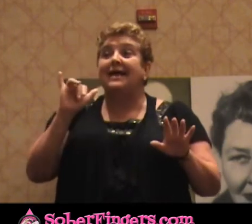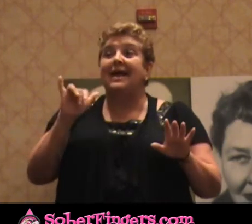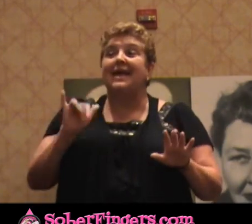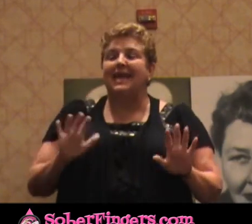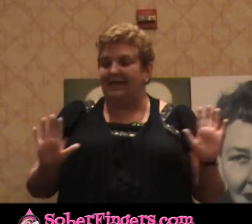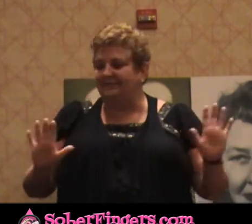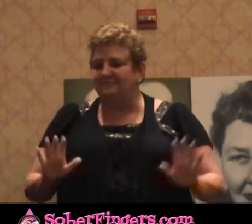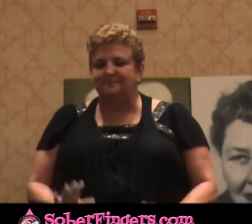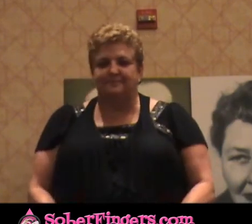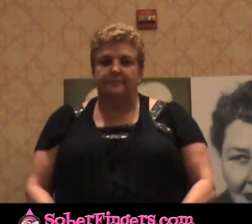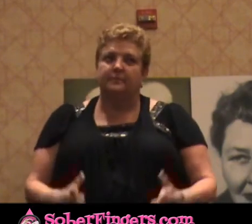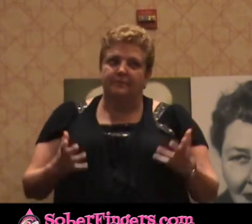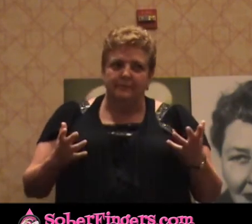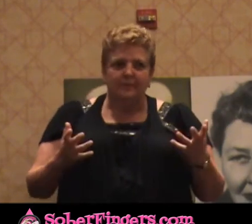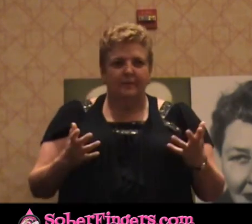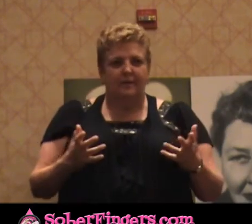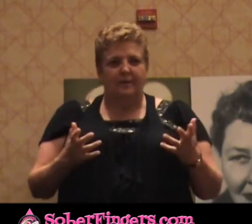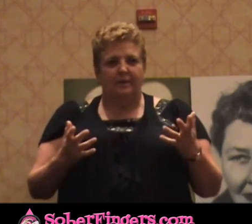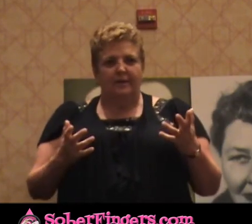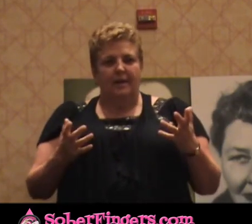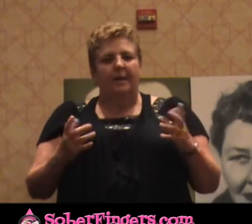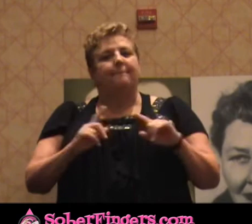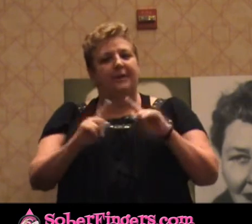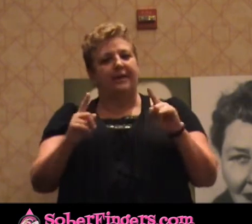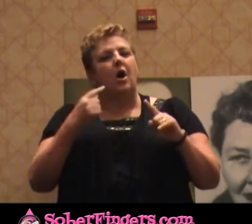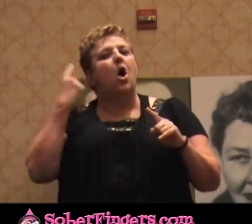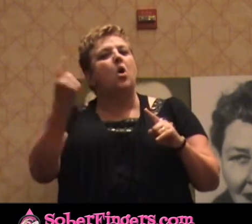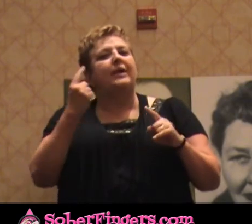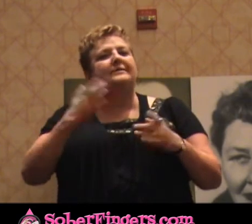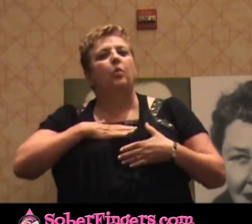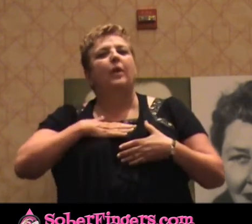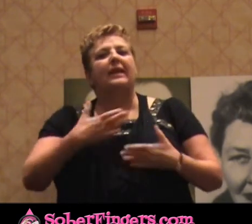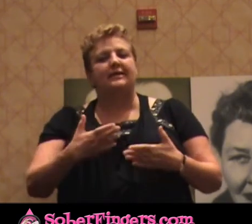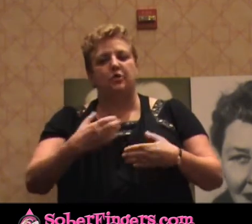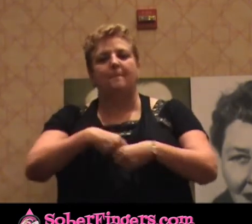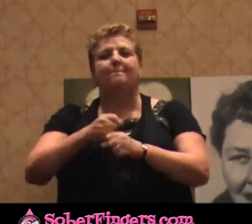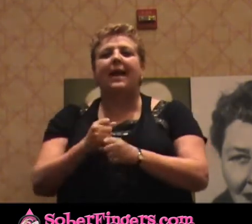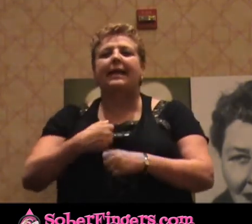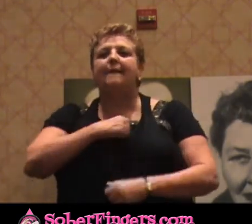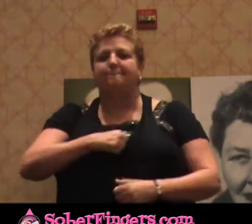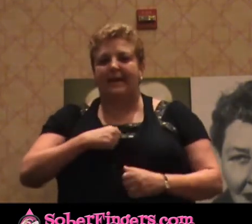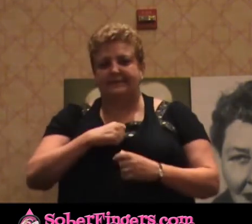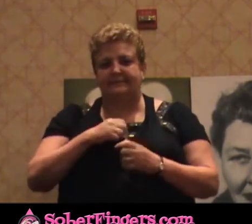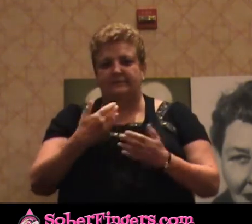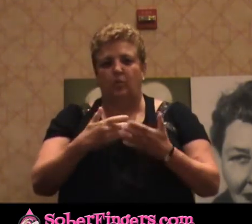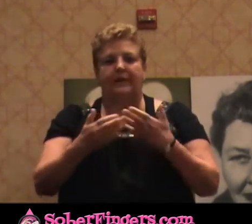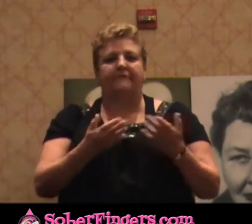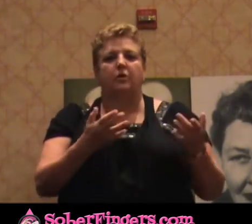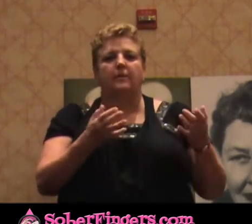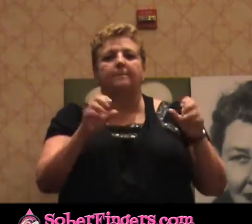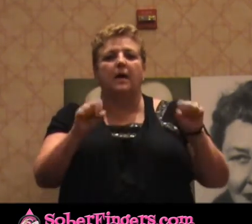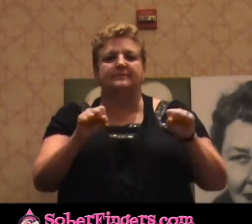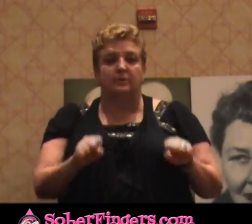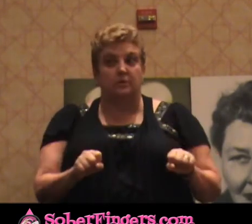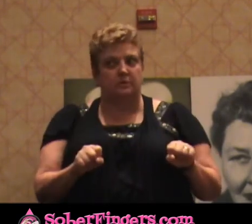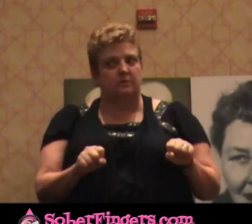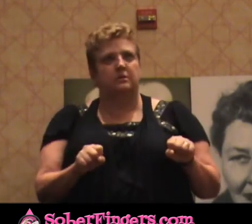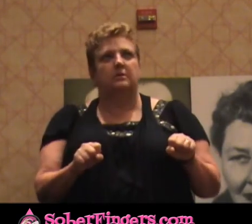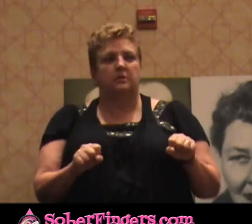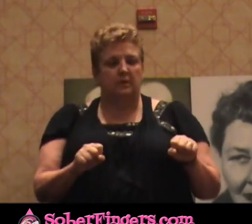So talk about, I've always been willing to make amends wherever possible. That's at a whole other level for me. Than just what I